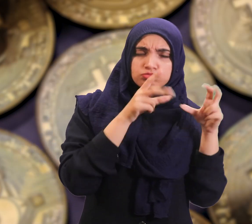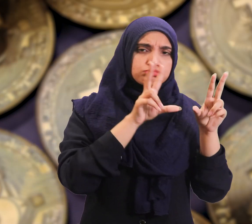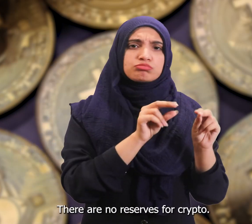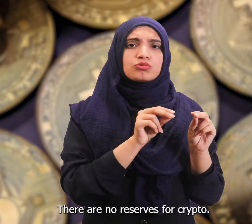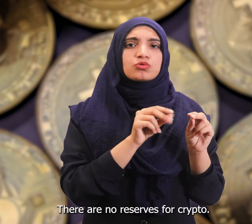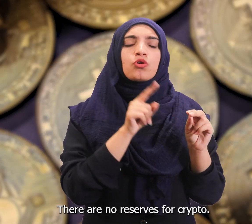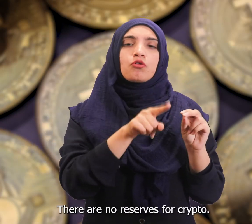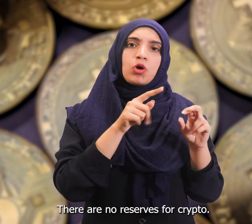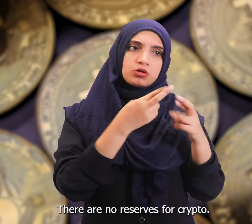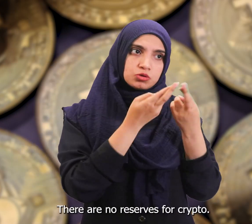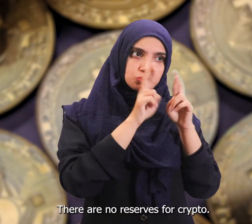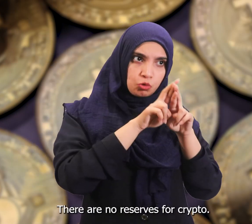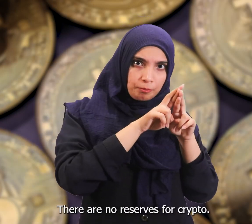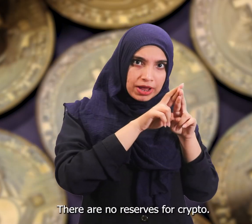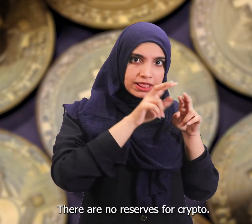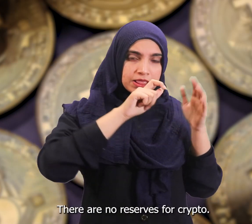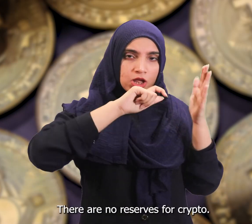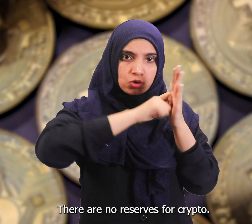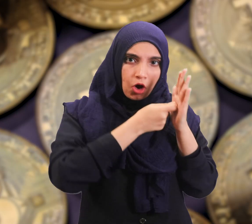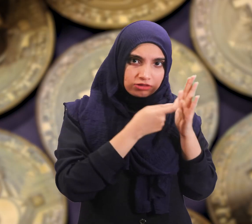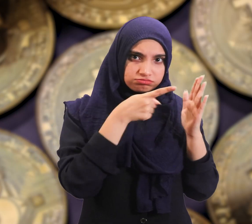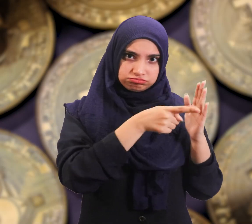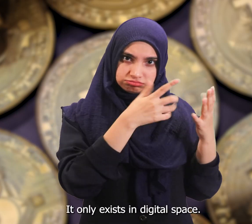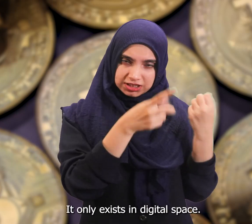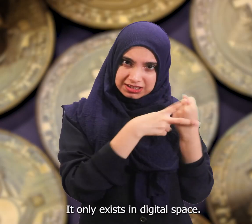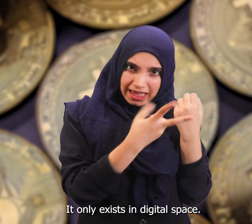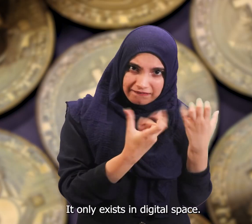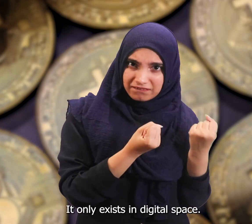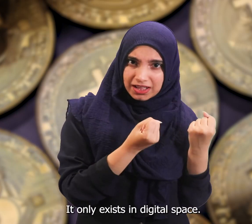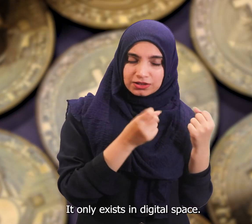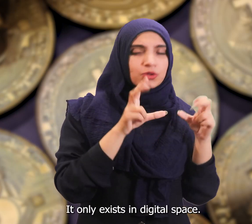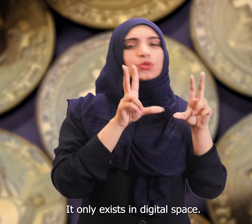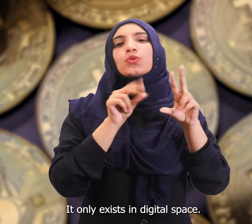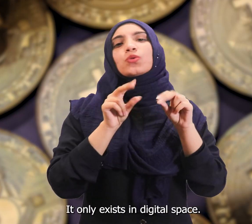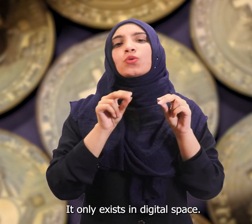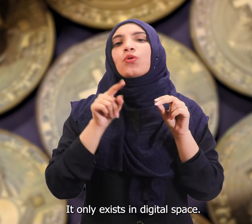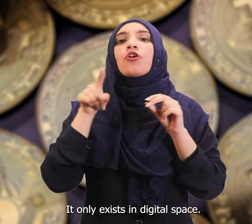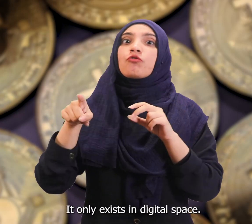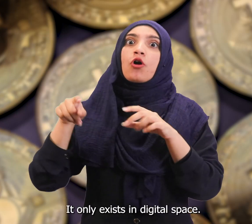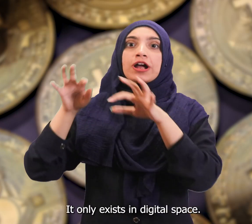There are no reserves for crypto. It only exists in digital space.